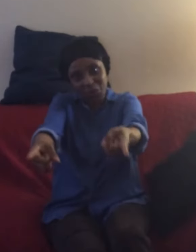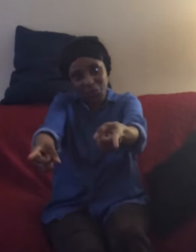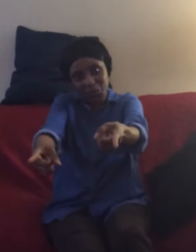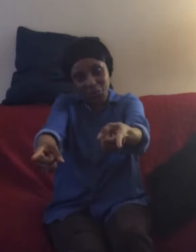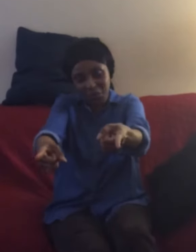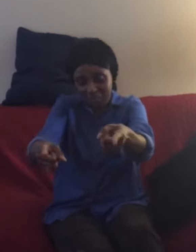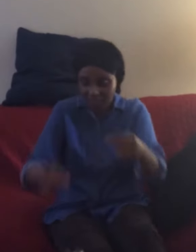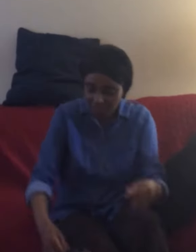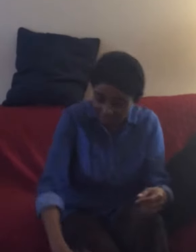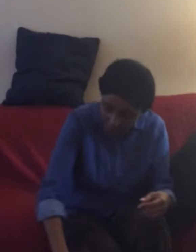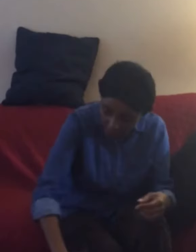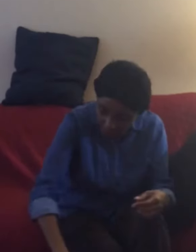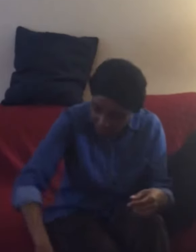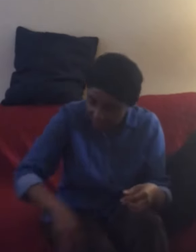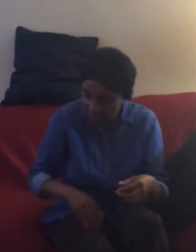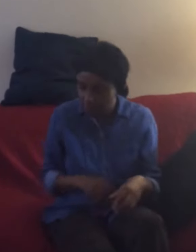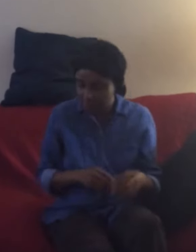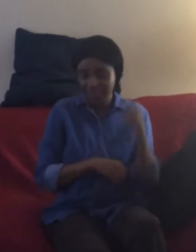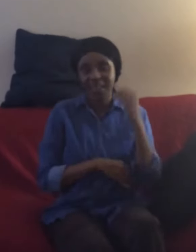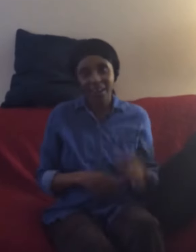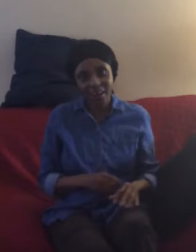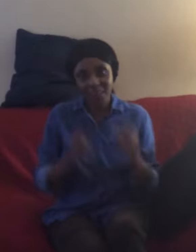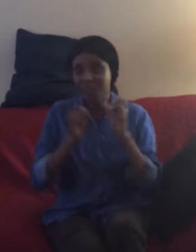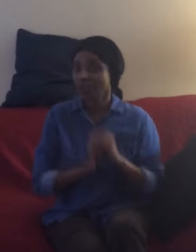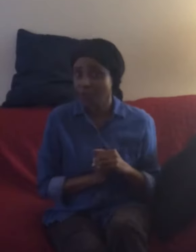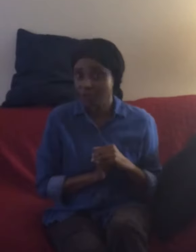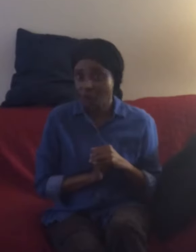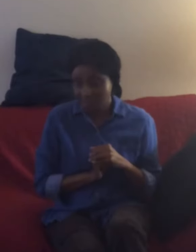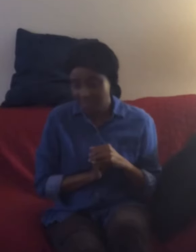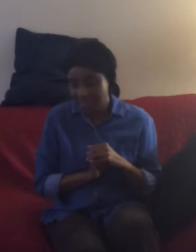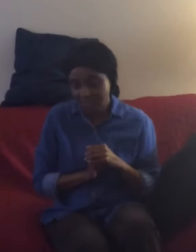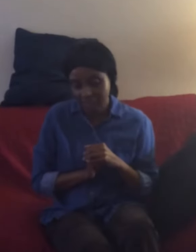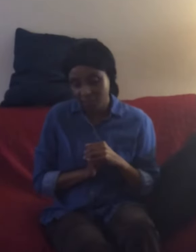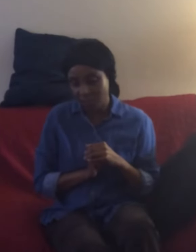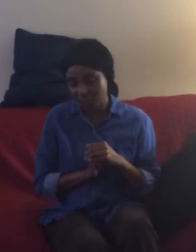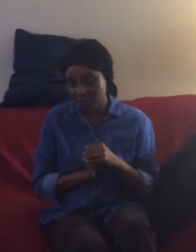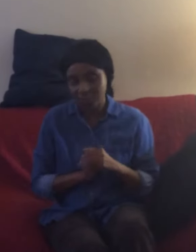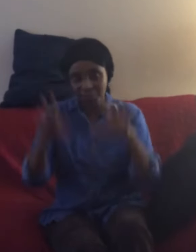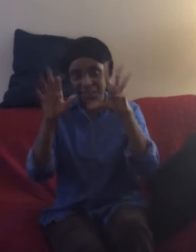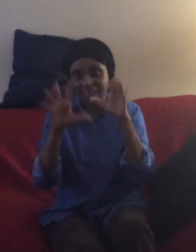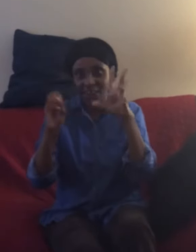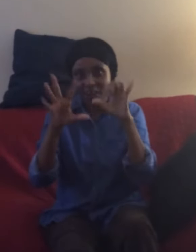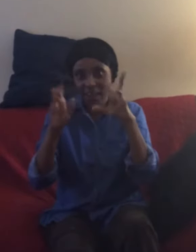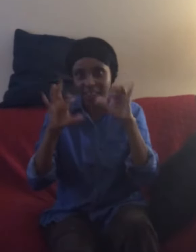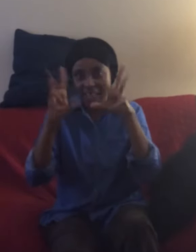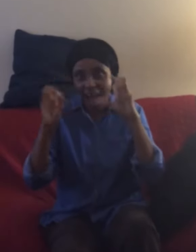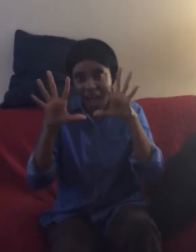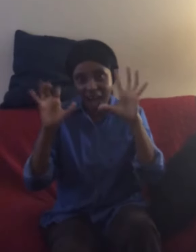stop boo chicken all right now we're gonna do our 10 tiny fingers all right i